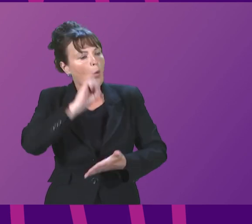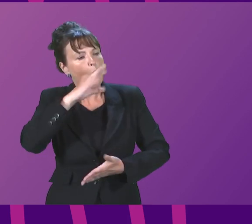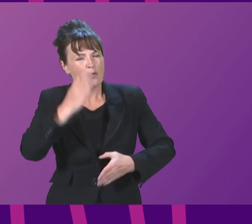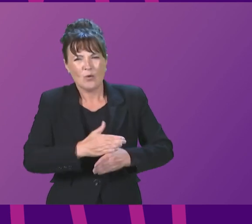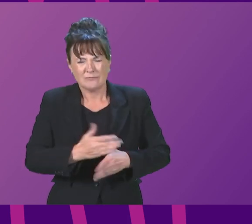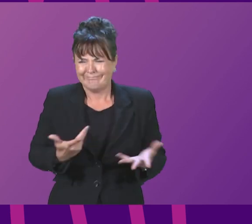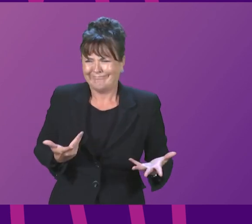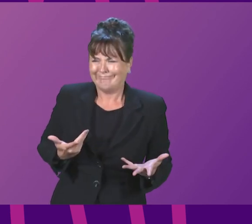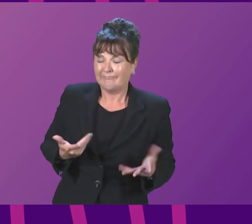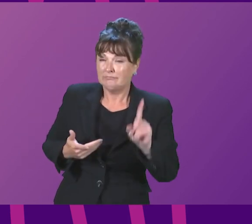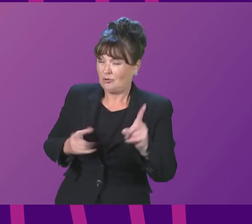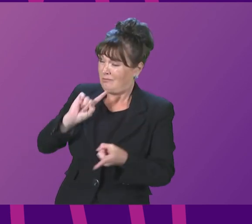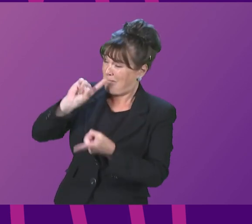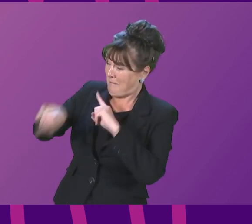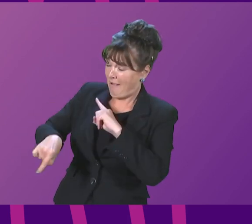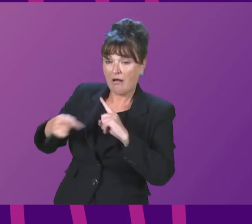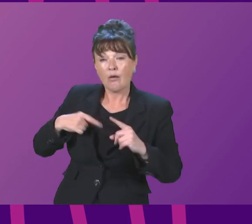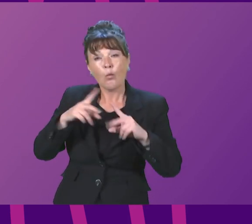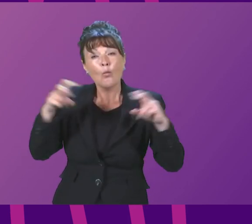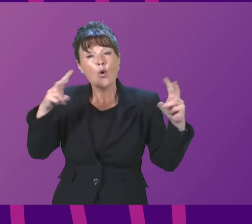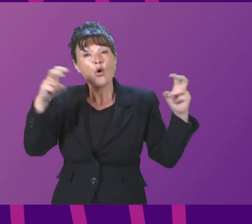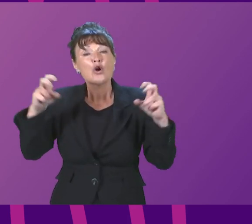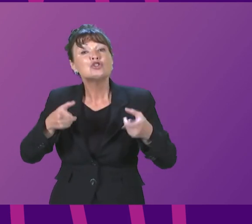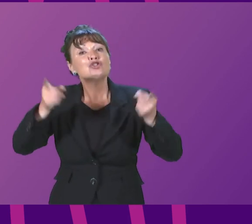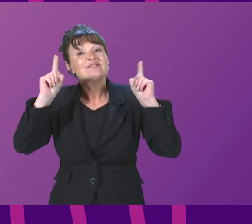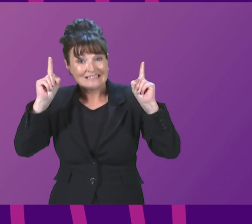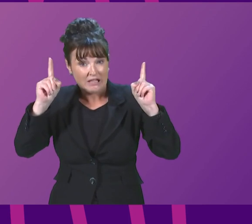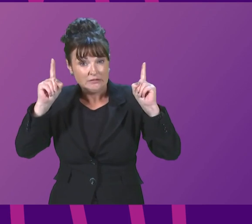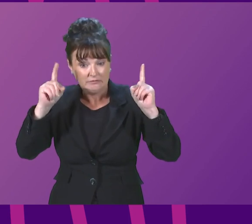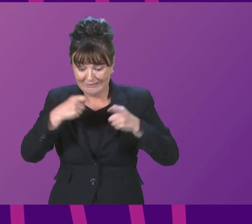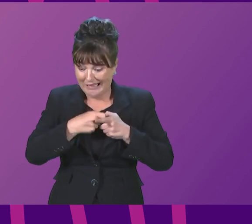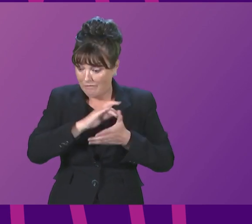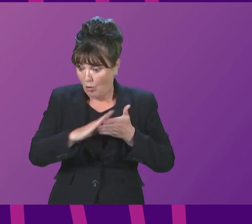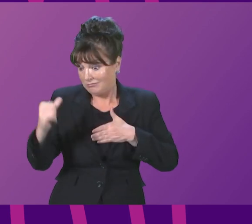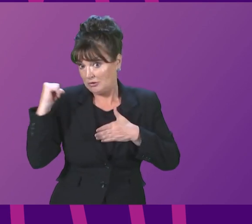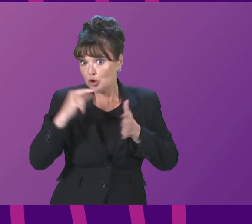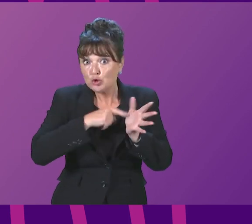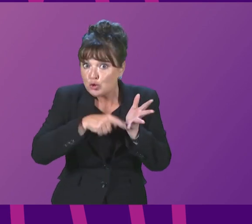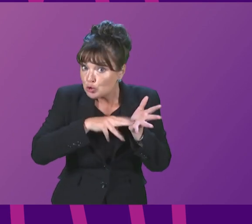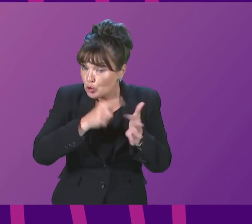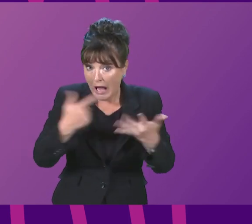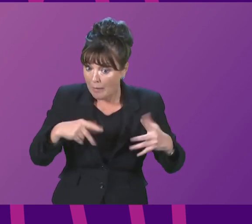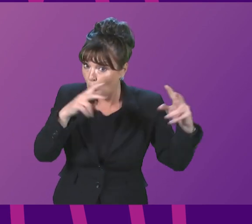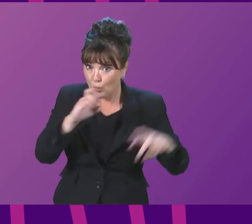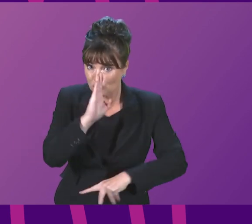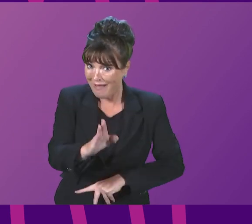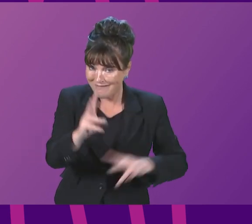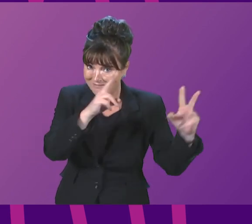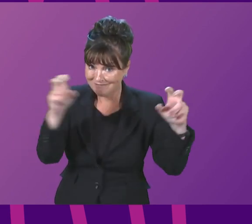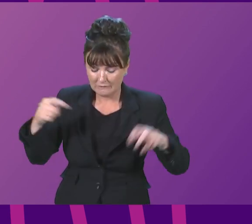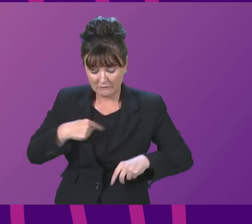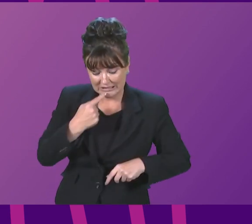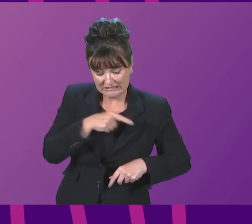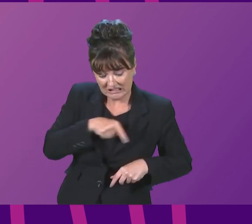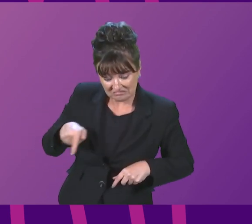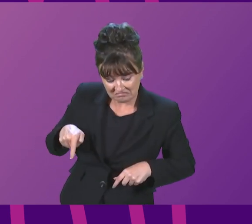quote the chief executive of Seamal, Kevin Hobbs, just in June. And I'm quoting directly here. There is not